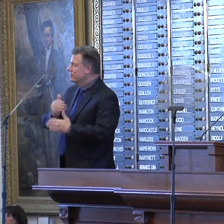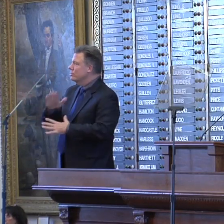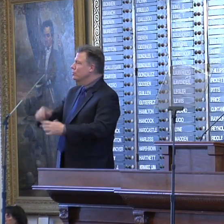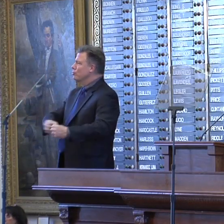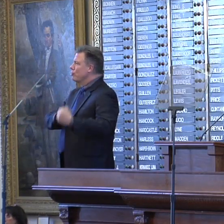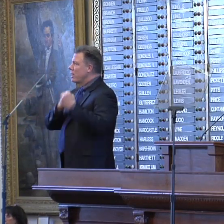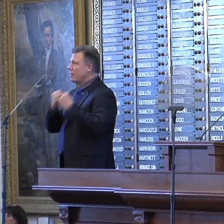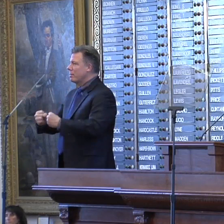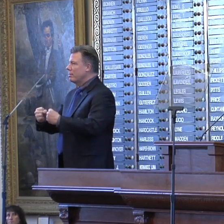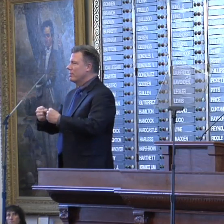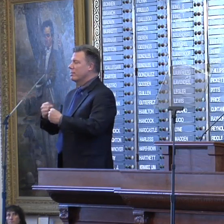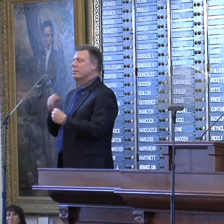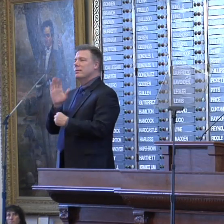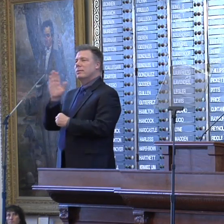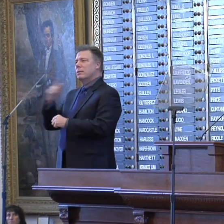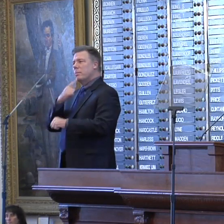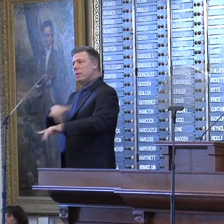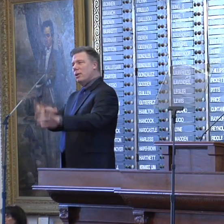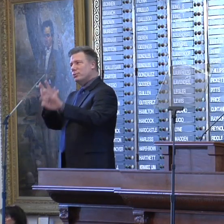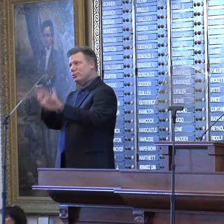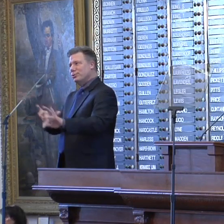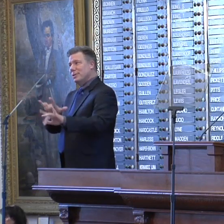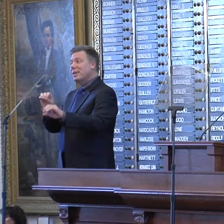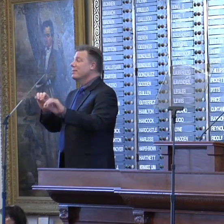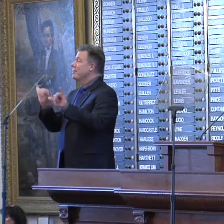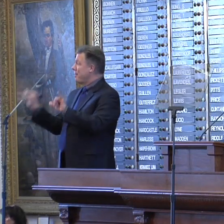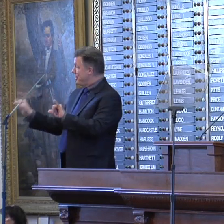compassion, and I might add a wonderful smile.